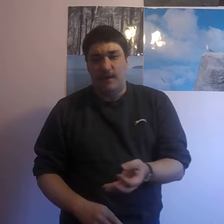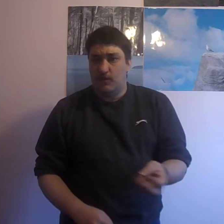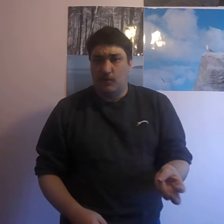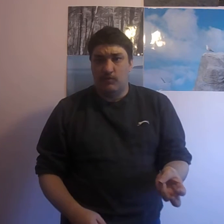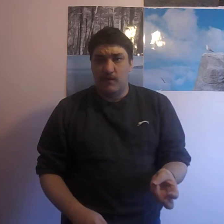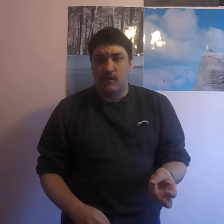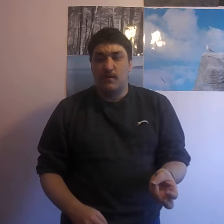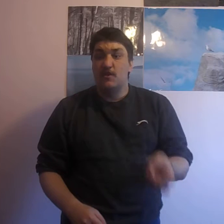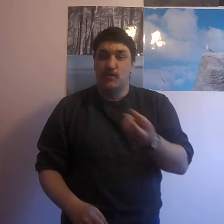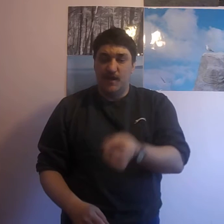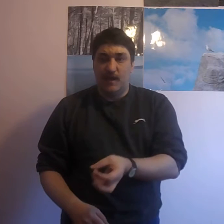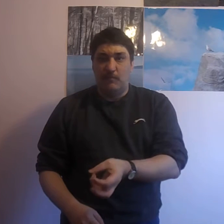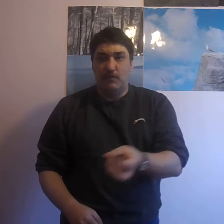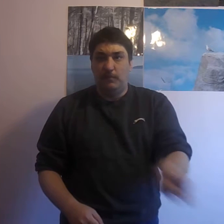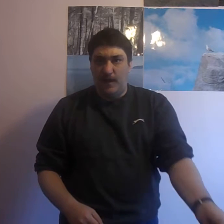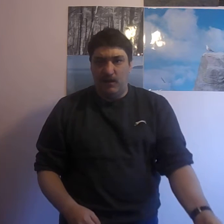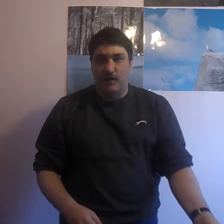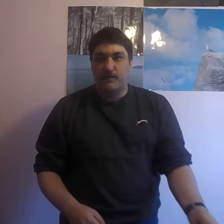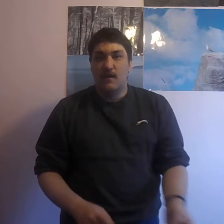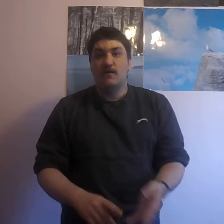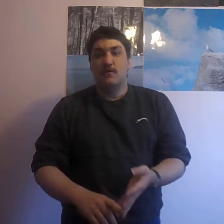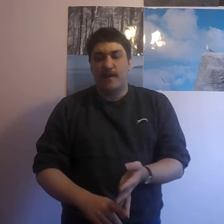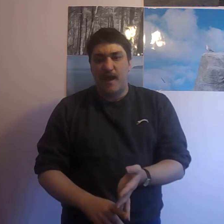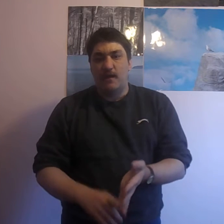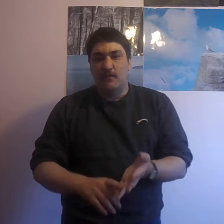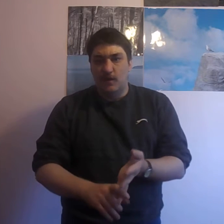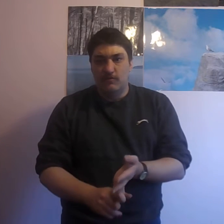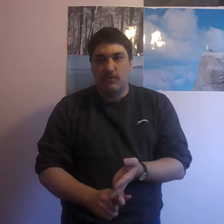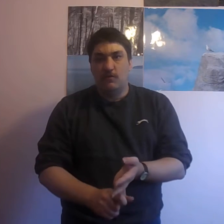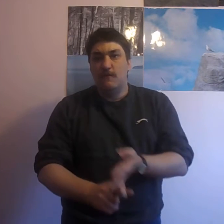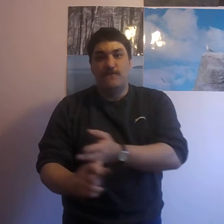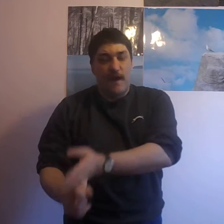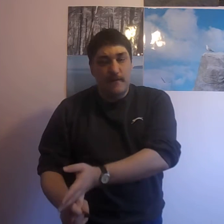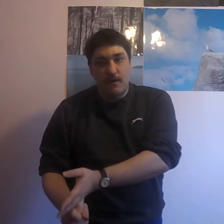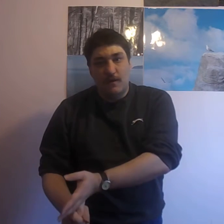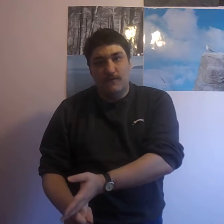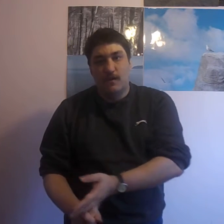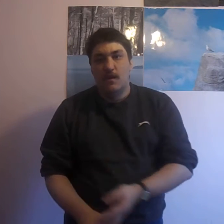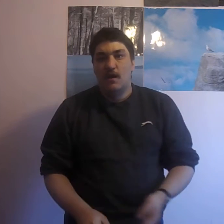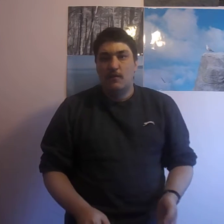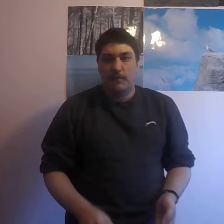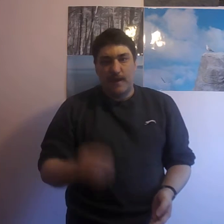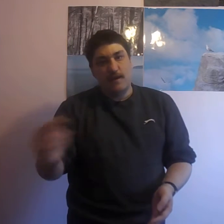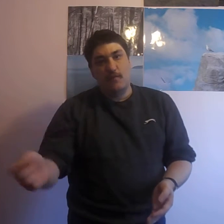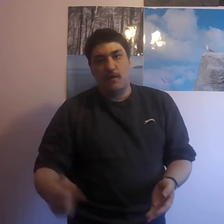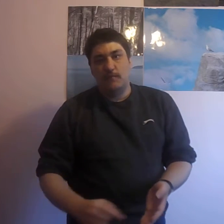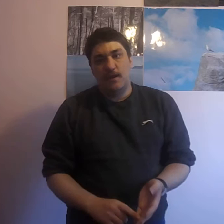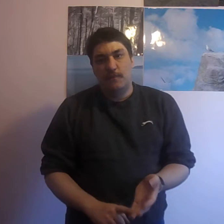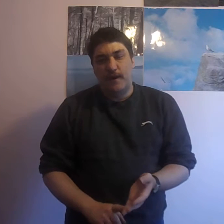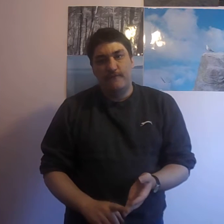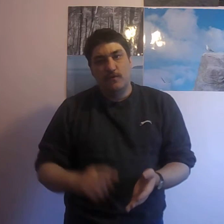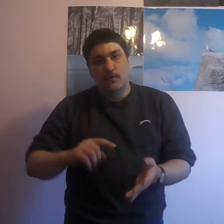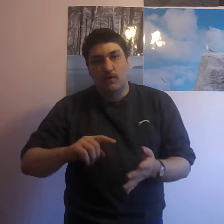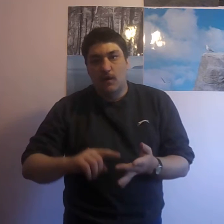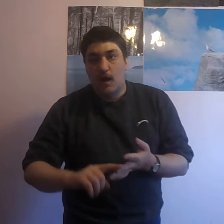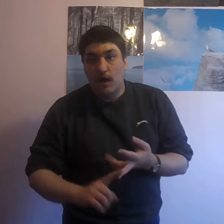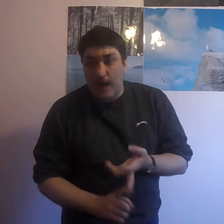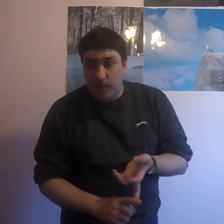Xbox 360 you need games to play on it. So again those two, fair enough. But then they wanted me to pay for an Xbox